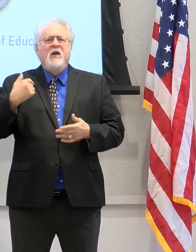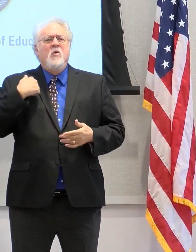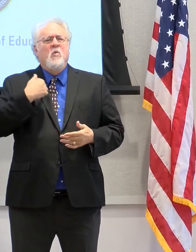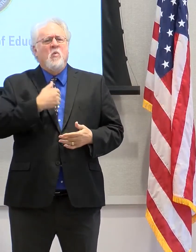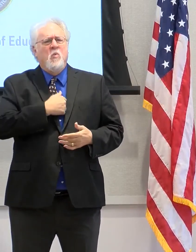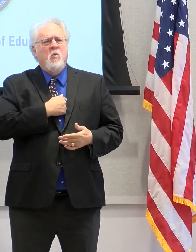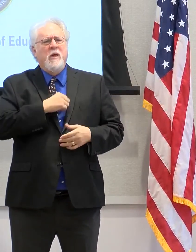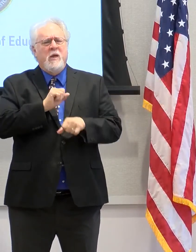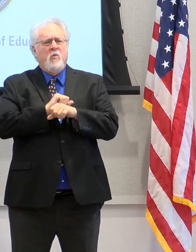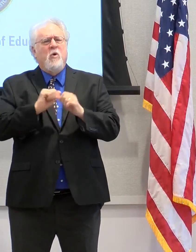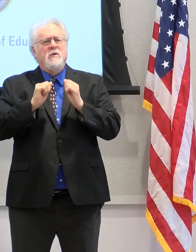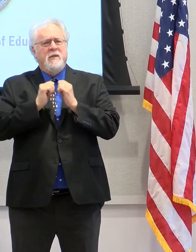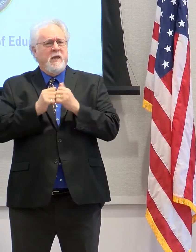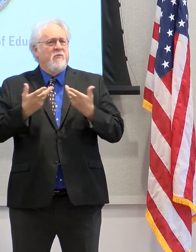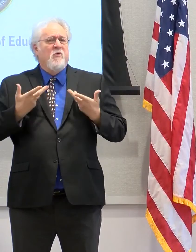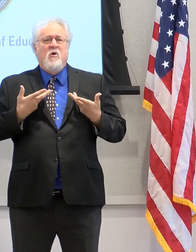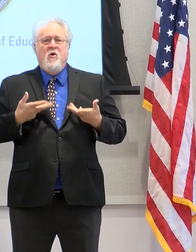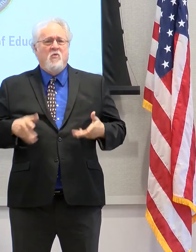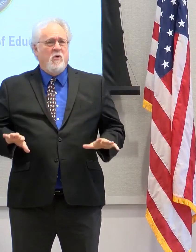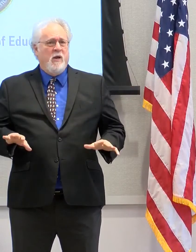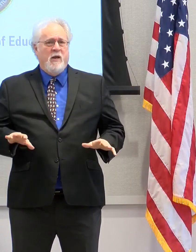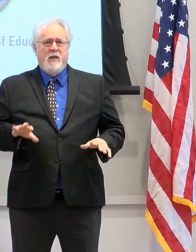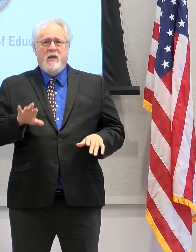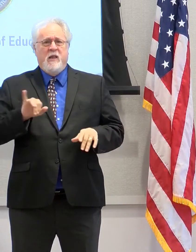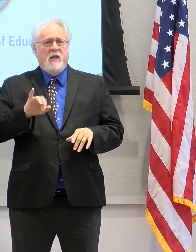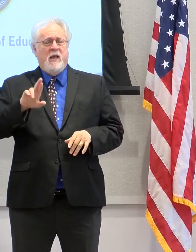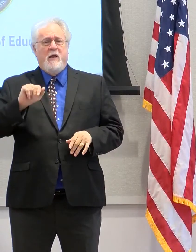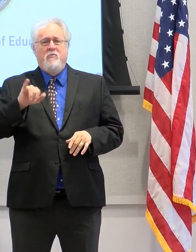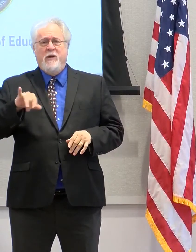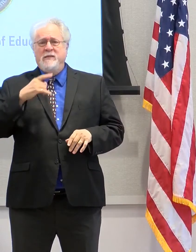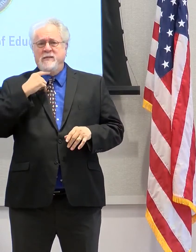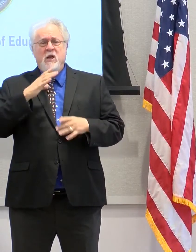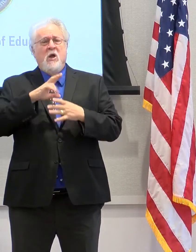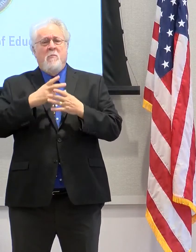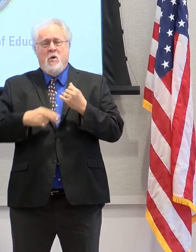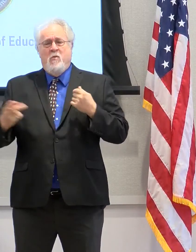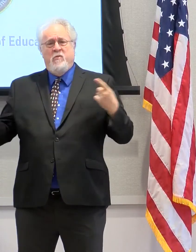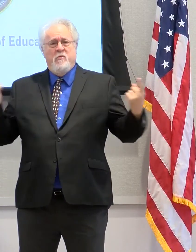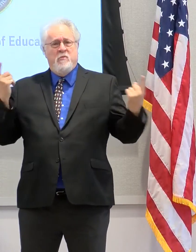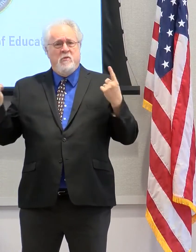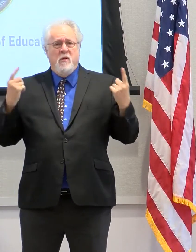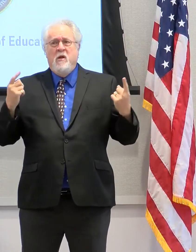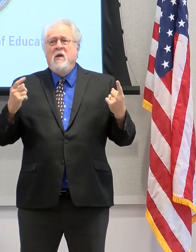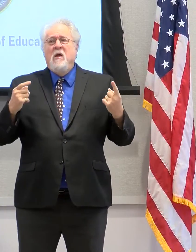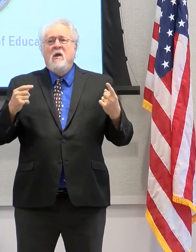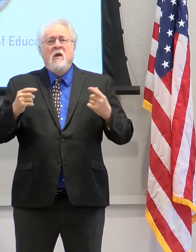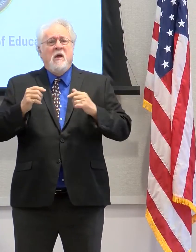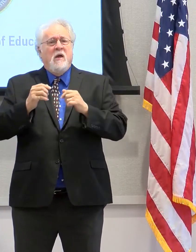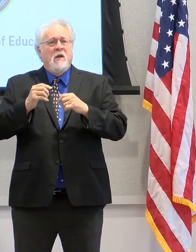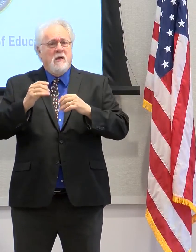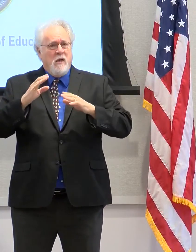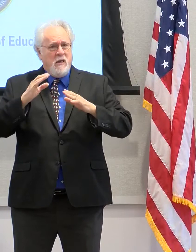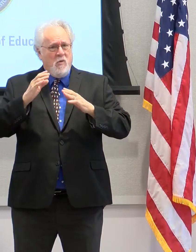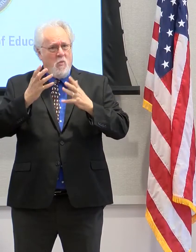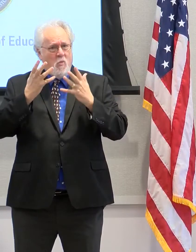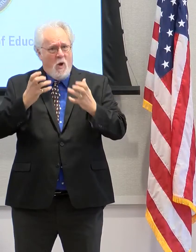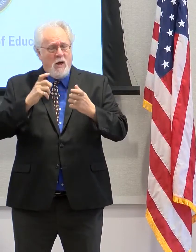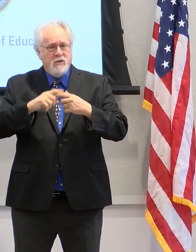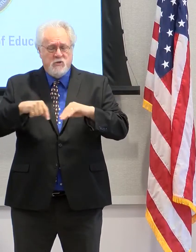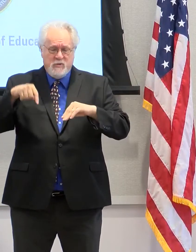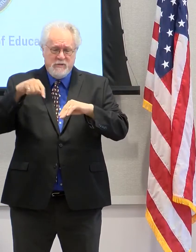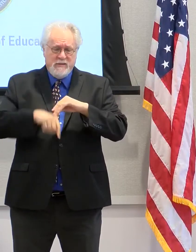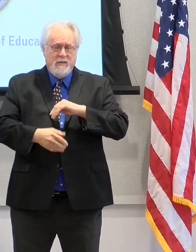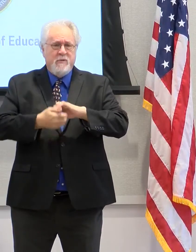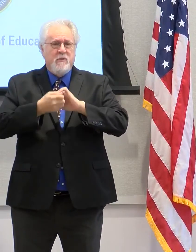work together already, as Ray said, and both he and I are anxious to deepen the partnership.